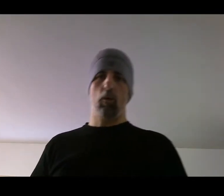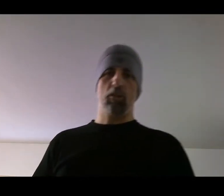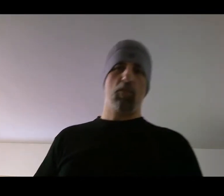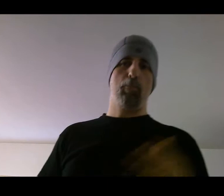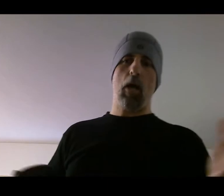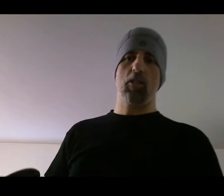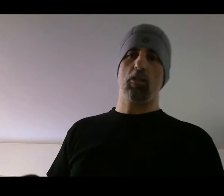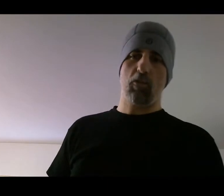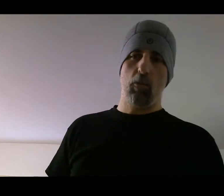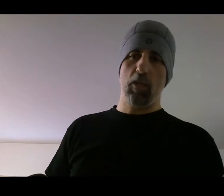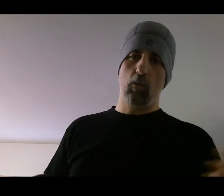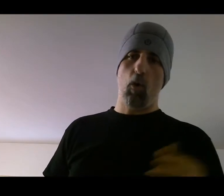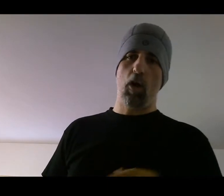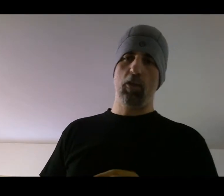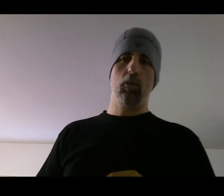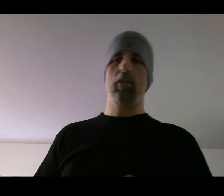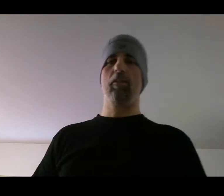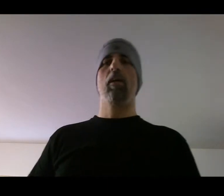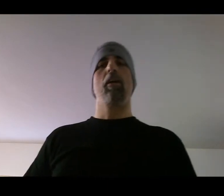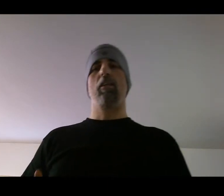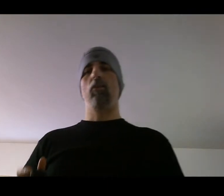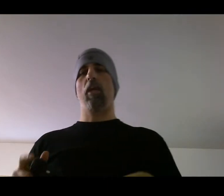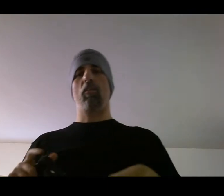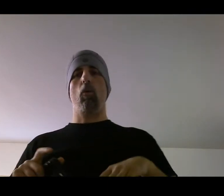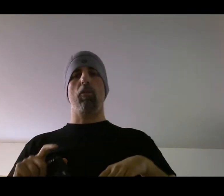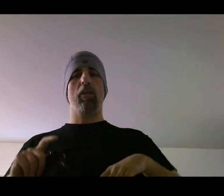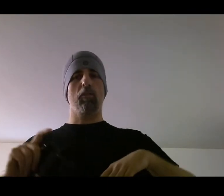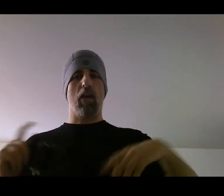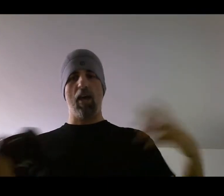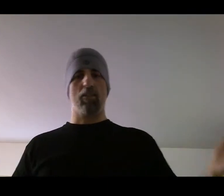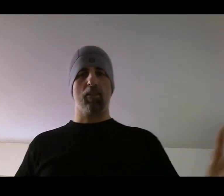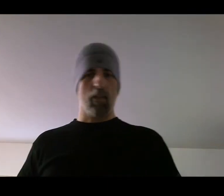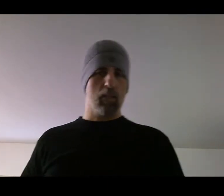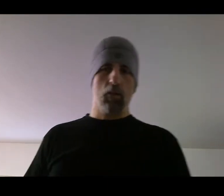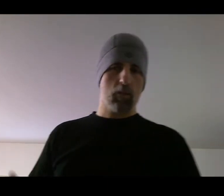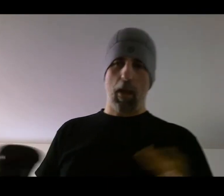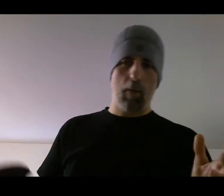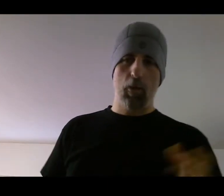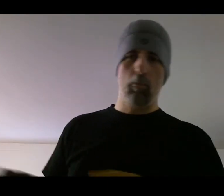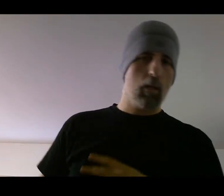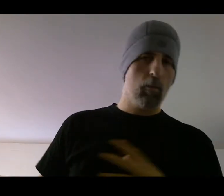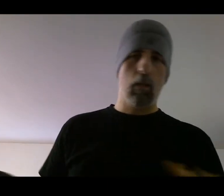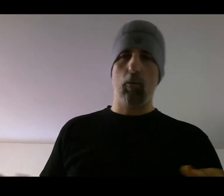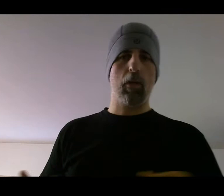punches thrown that you want to. And then you get the whole thing of guys like saying you're a spammer and blah, blah, blah, whatever.